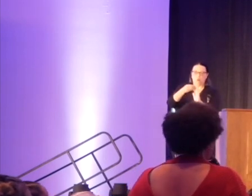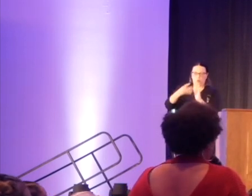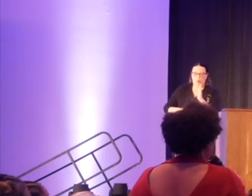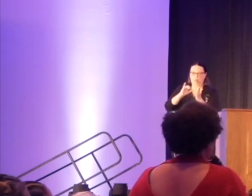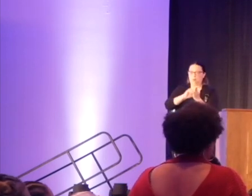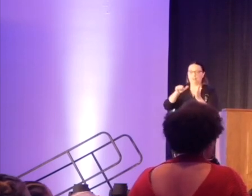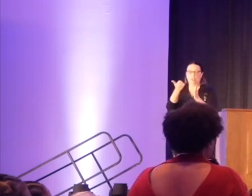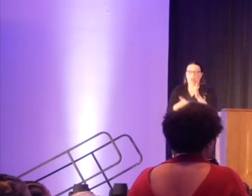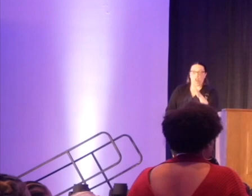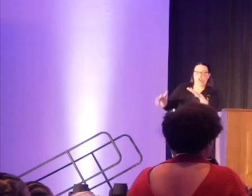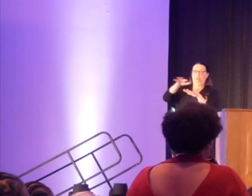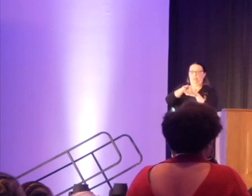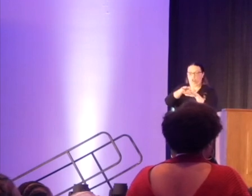layer.